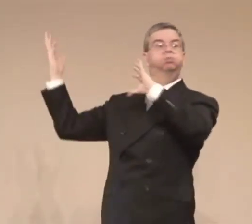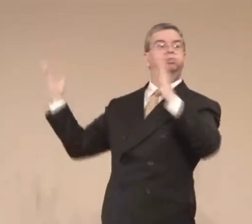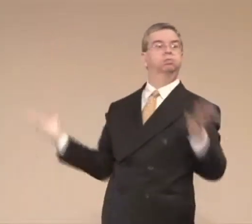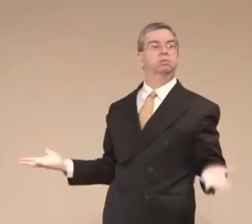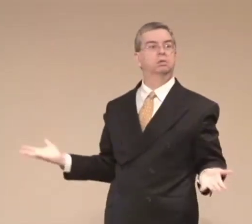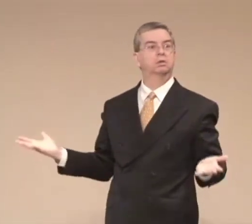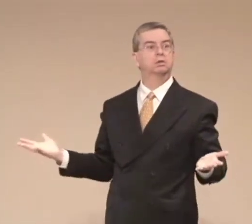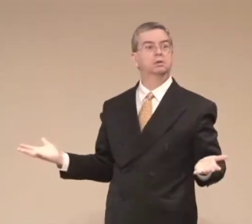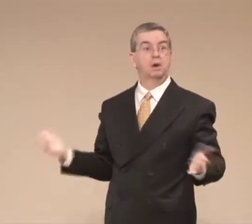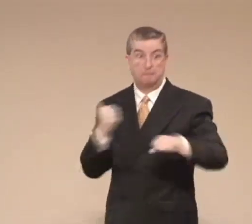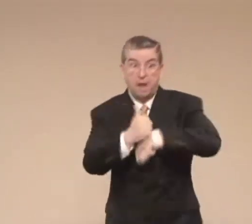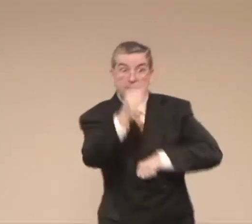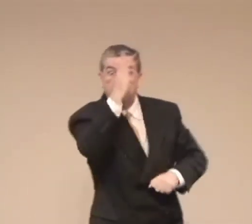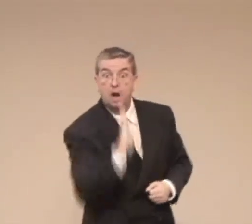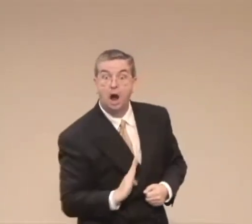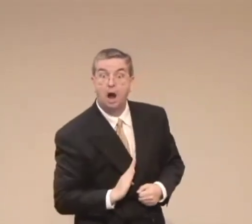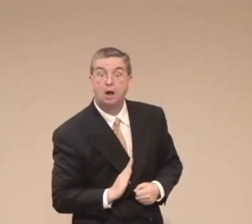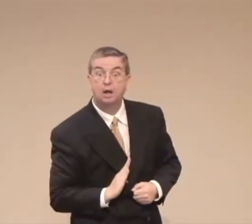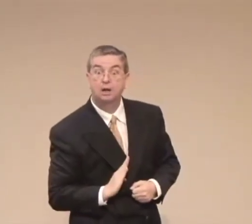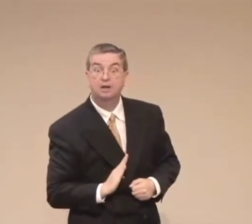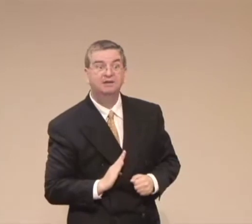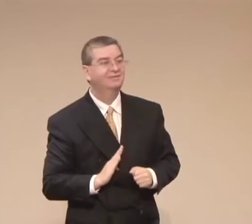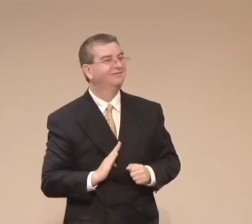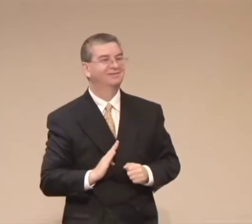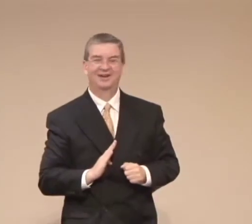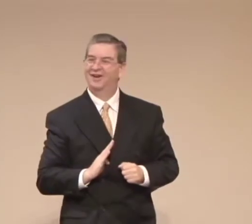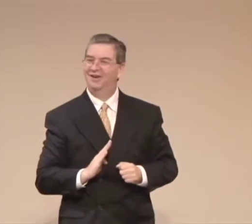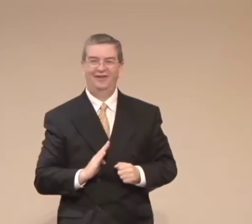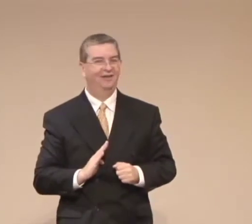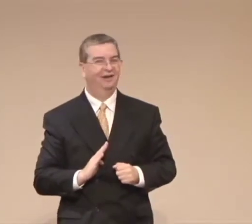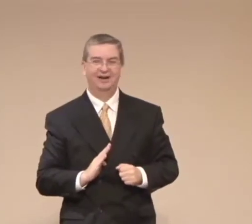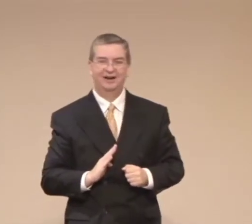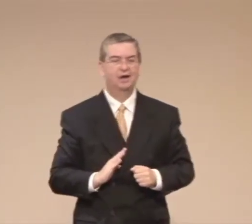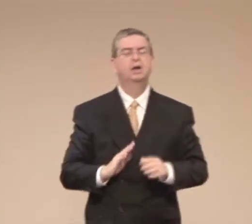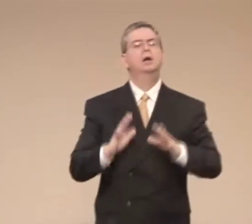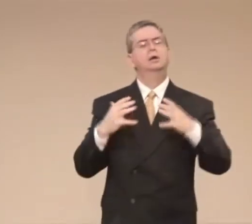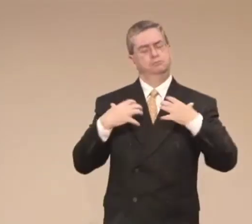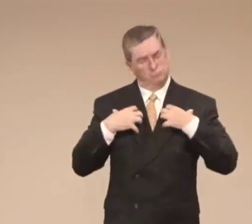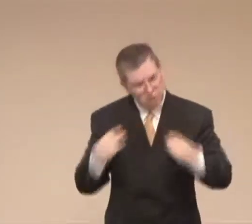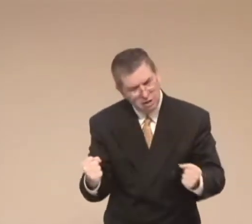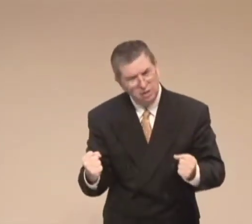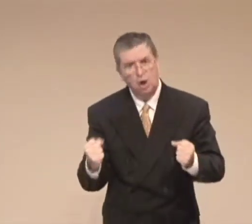as the child grows up, they're going to emulate the father and their lives will be messed up.